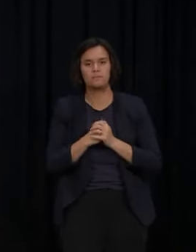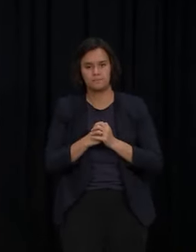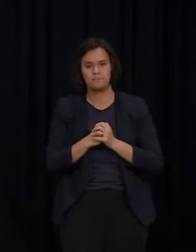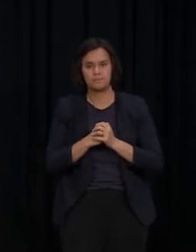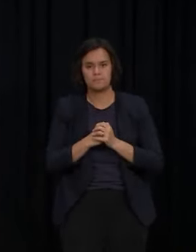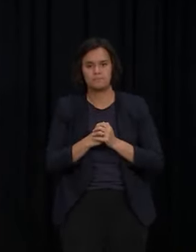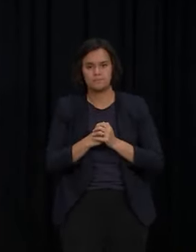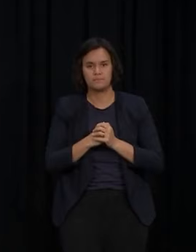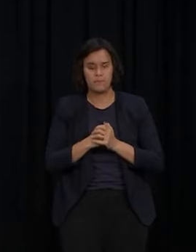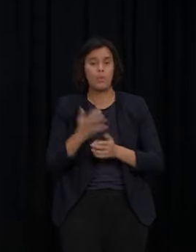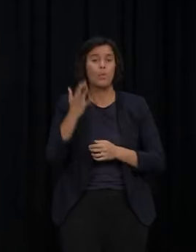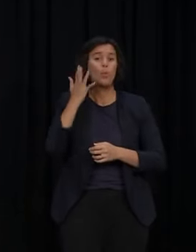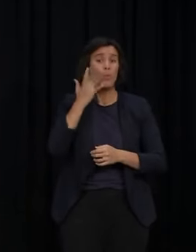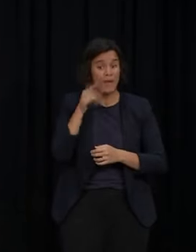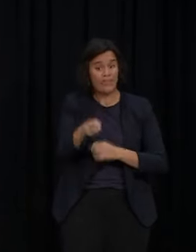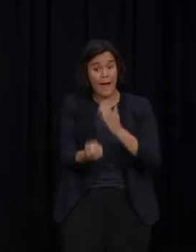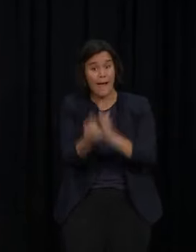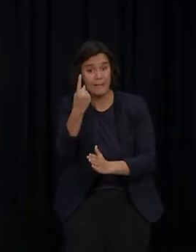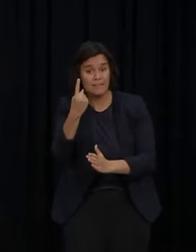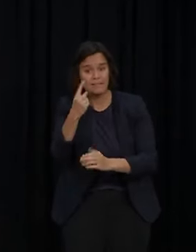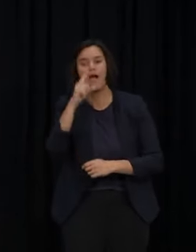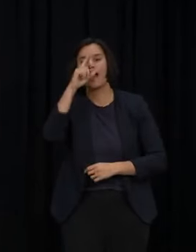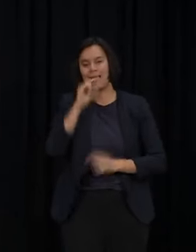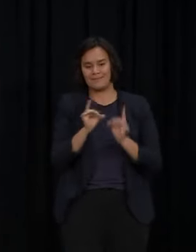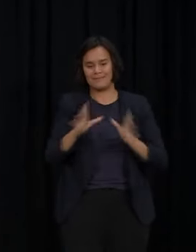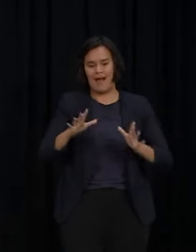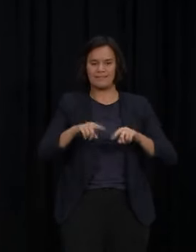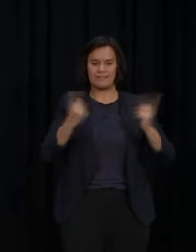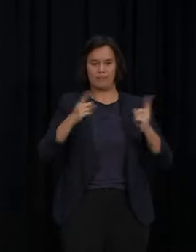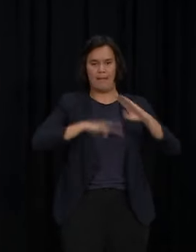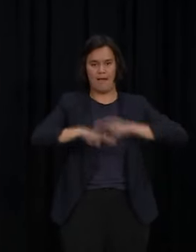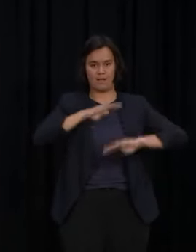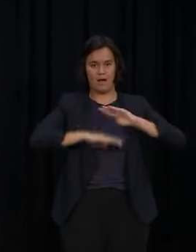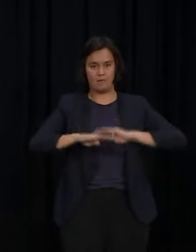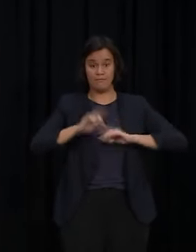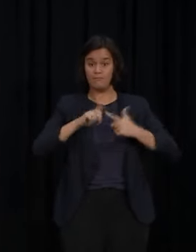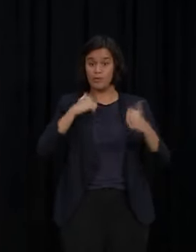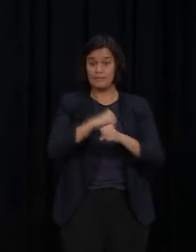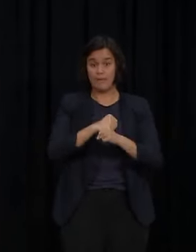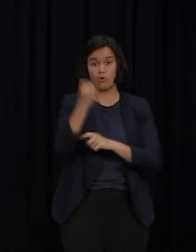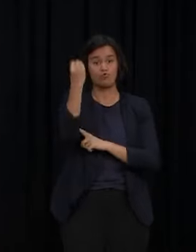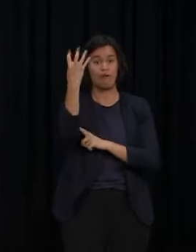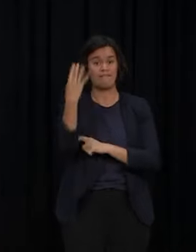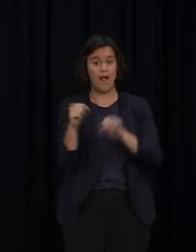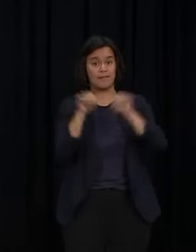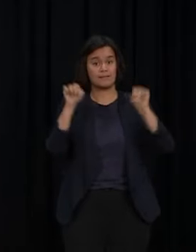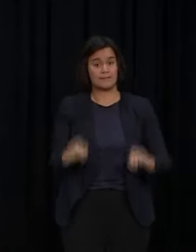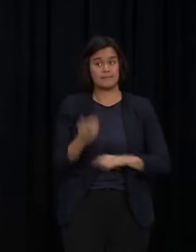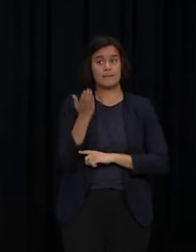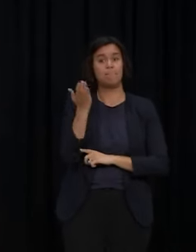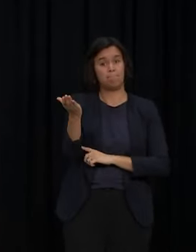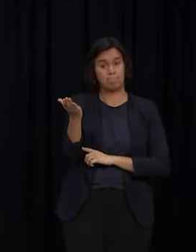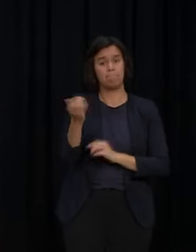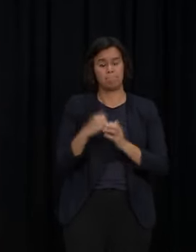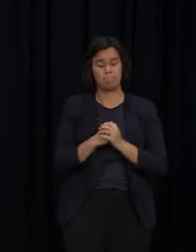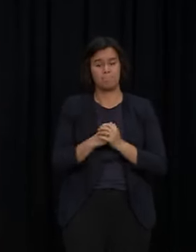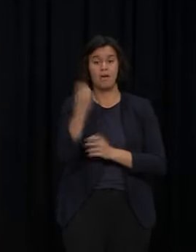to do things differently. First, the traffic light system will change. The COVID protection framework is built